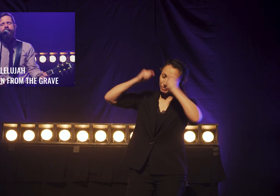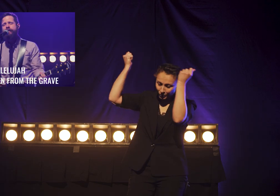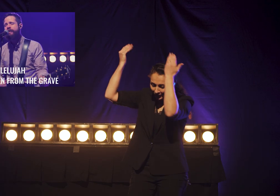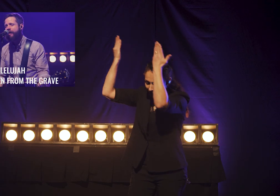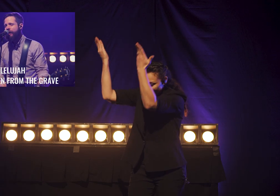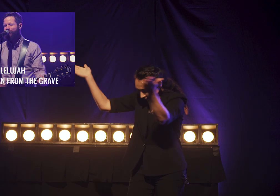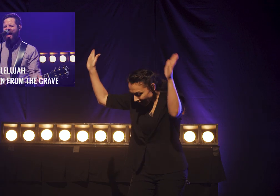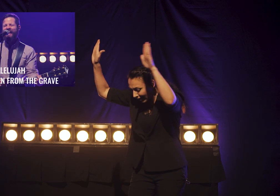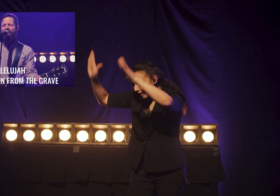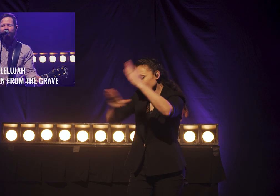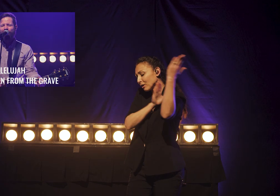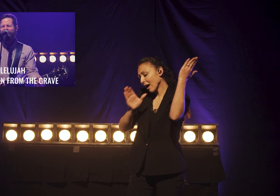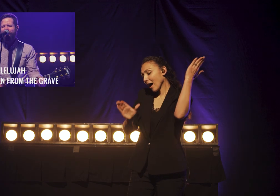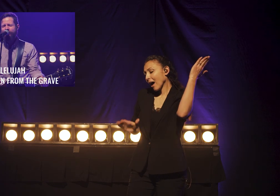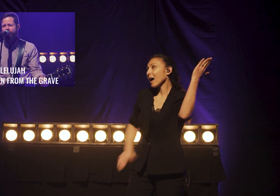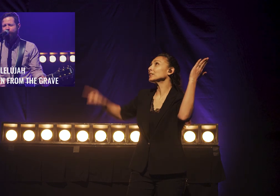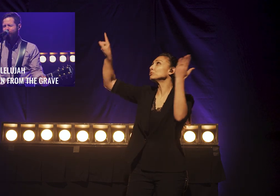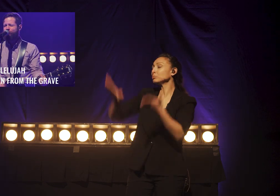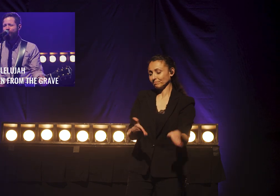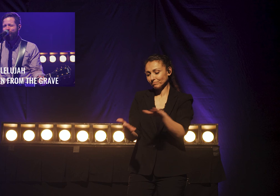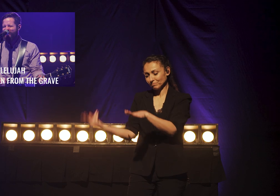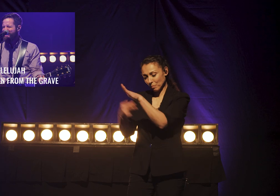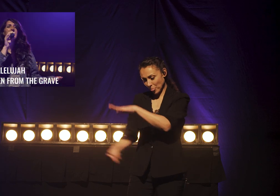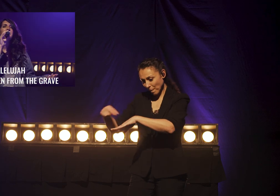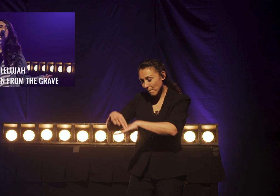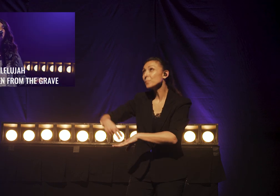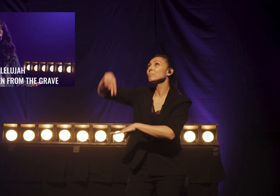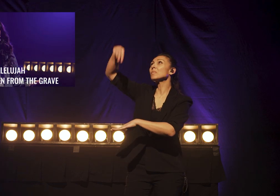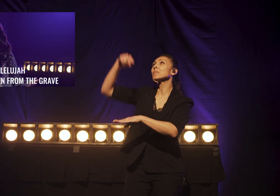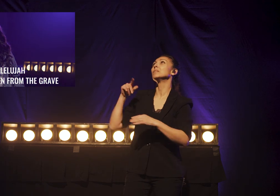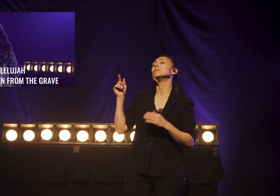Christ Is Risen From The Grave Hallelujah